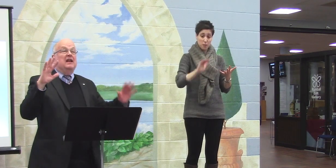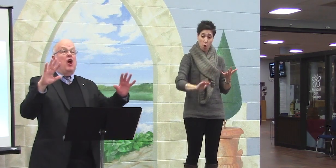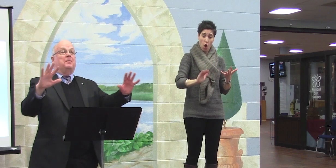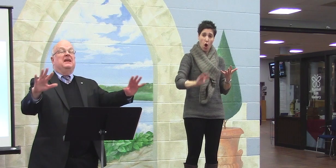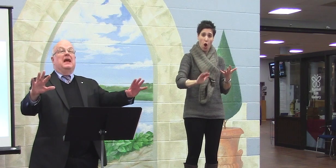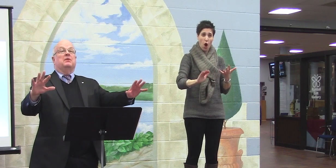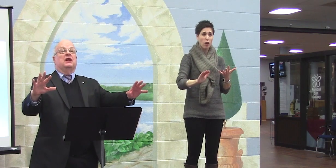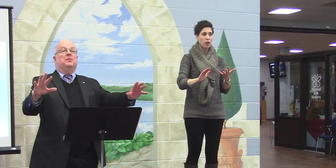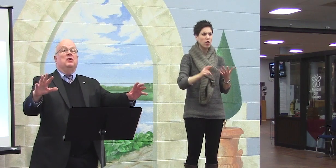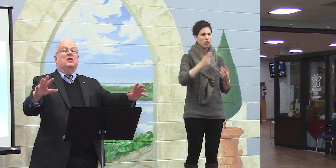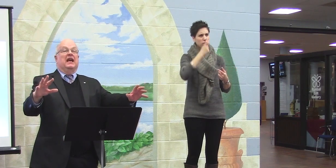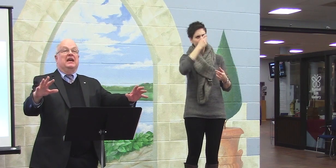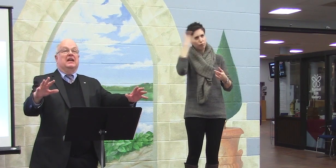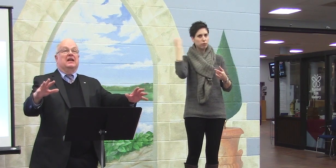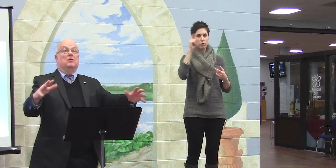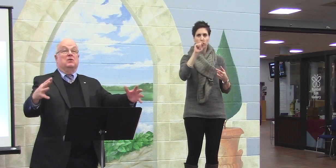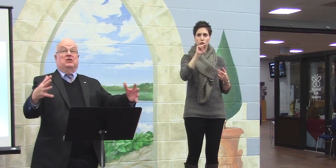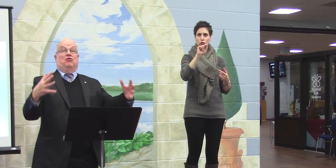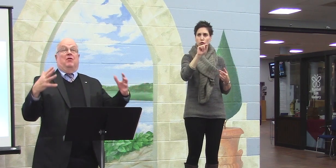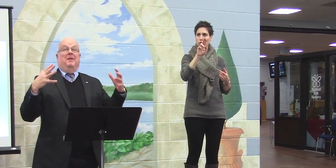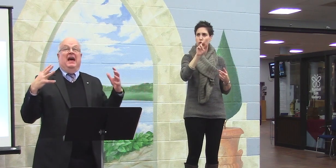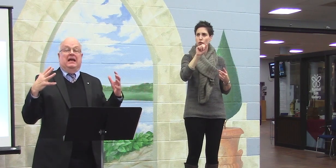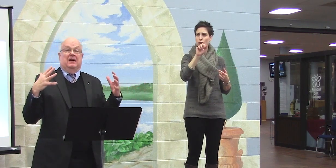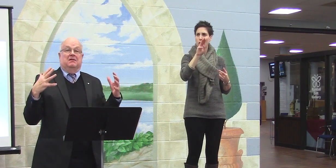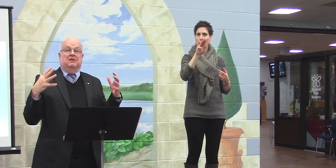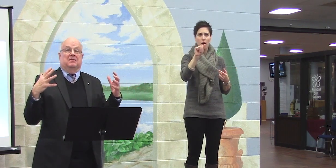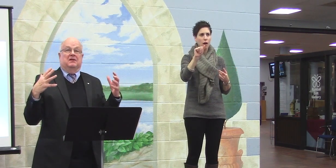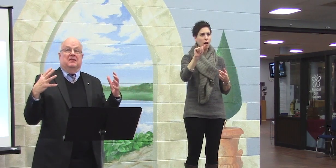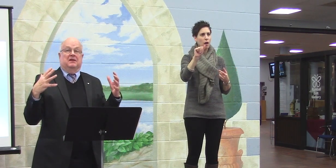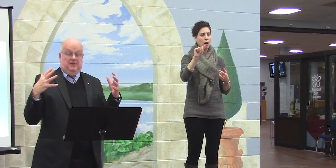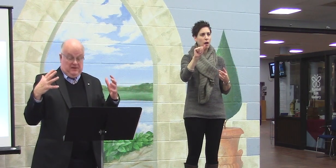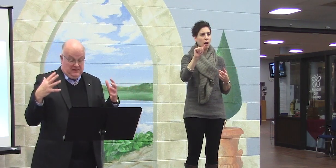Not being able to communicate was traumatic.